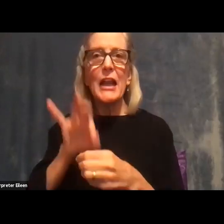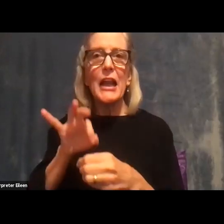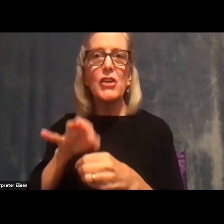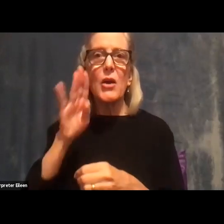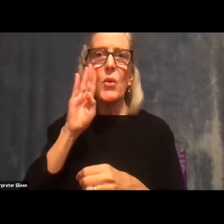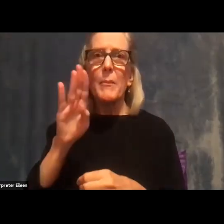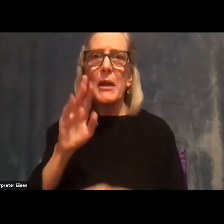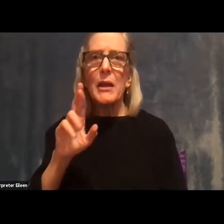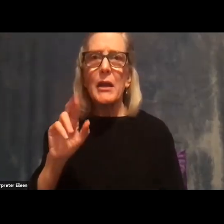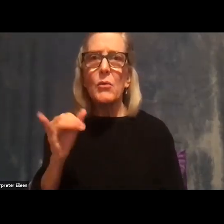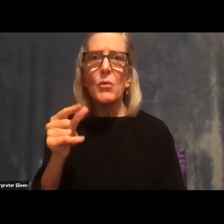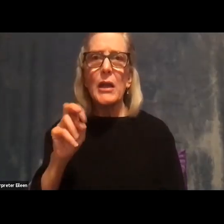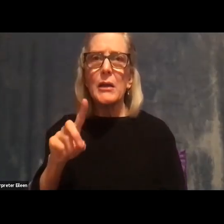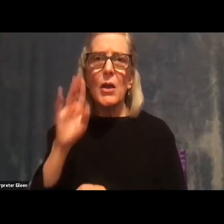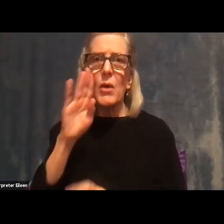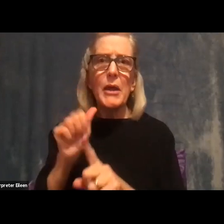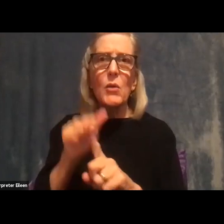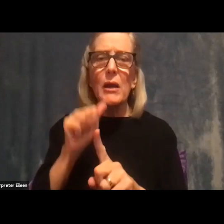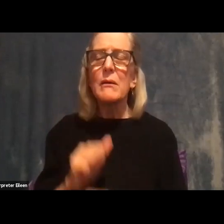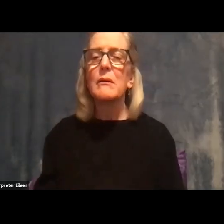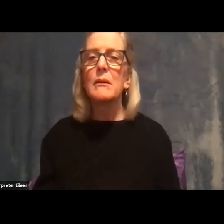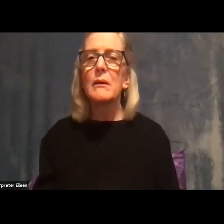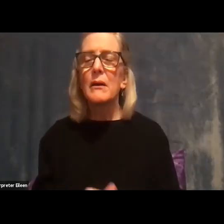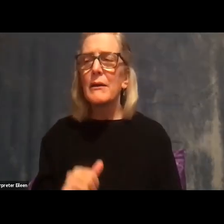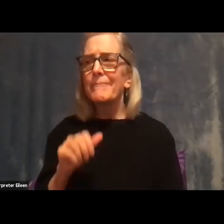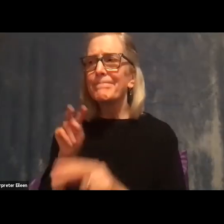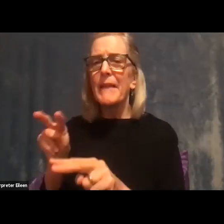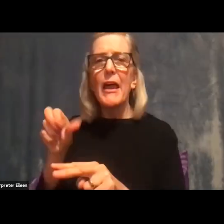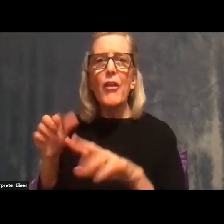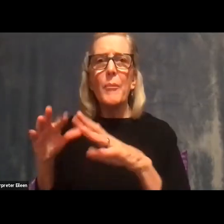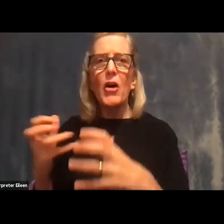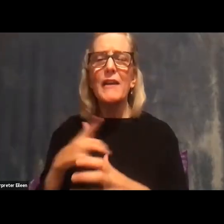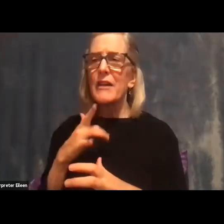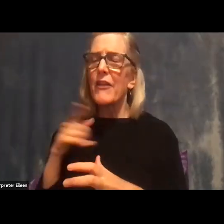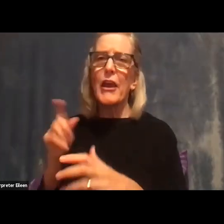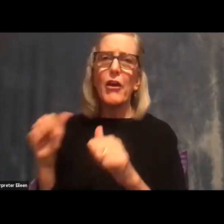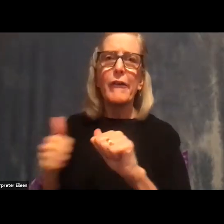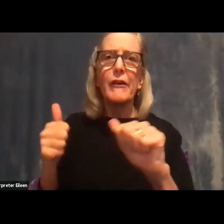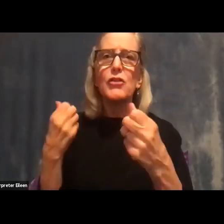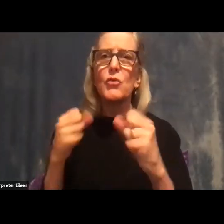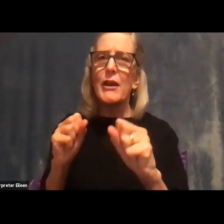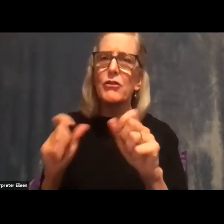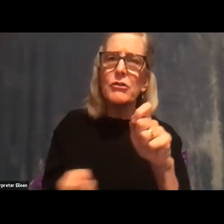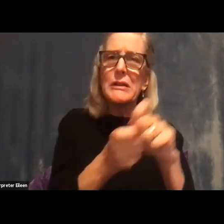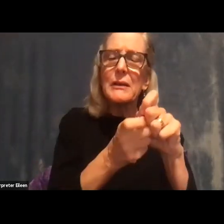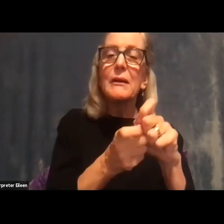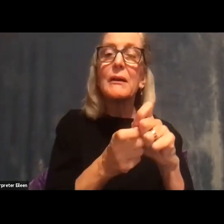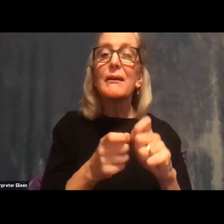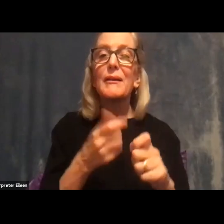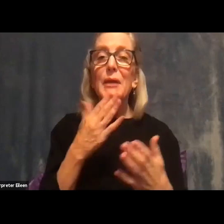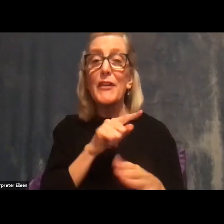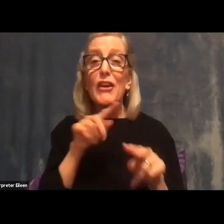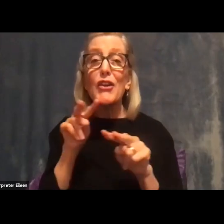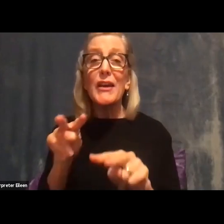ahead, but the other party's out to get them, and who aren't trusting of information that may be factual coming from